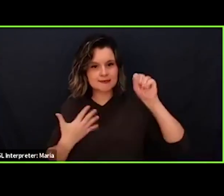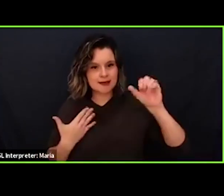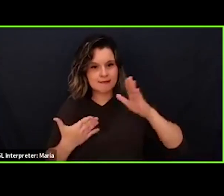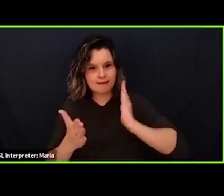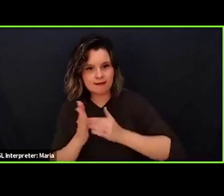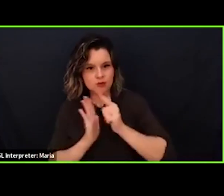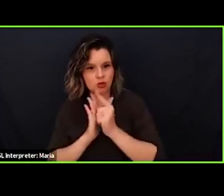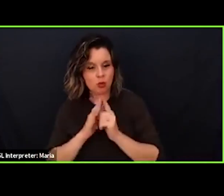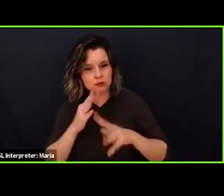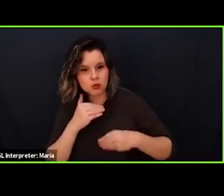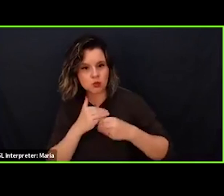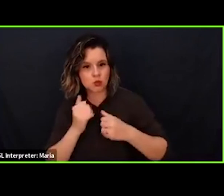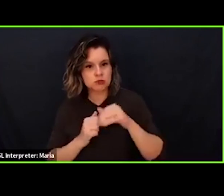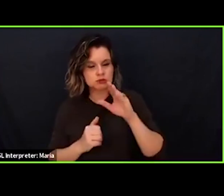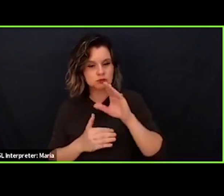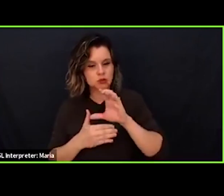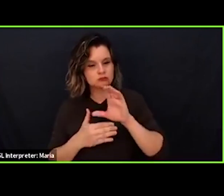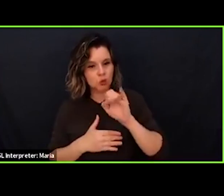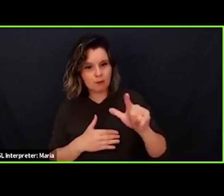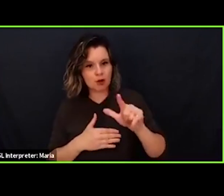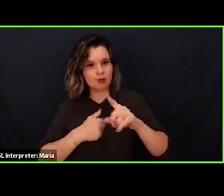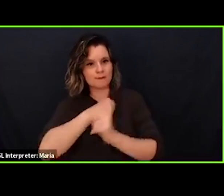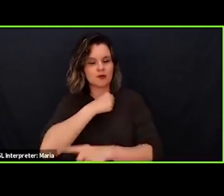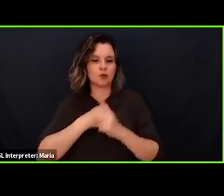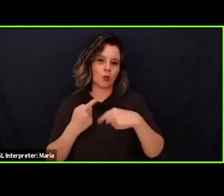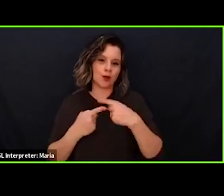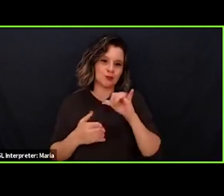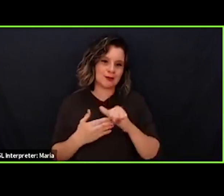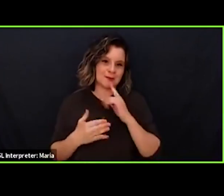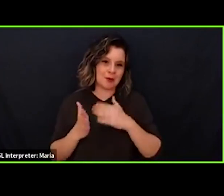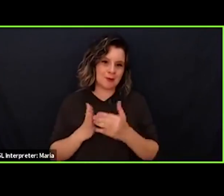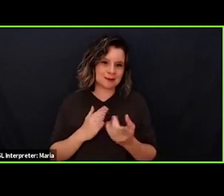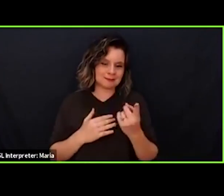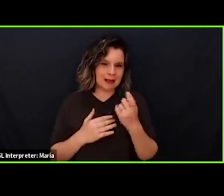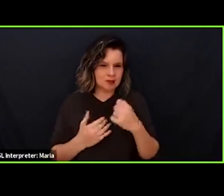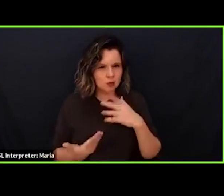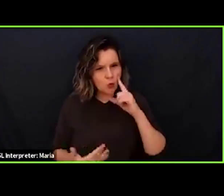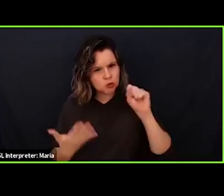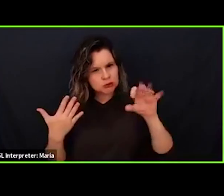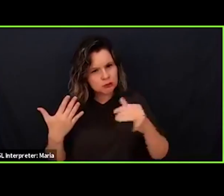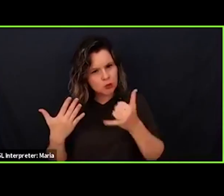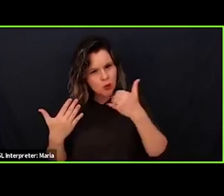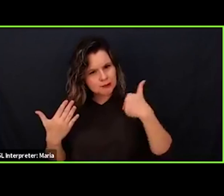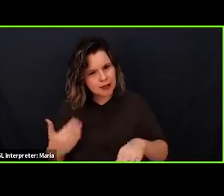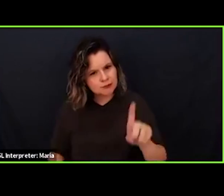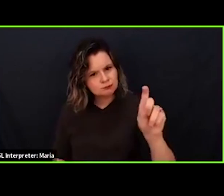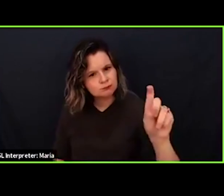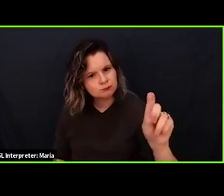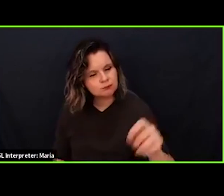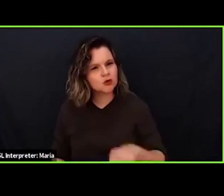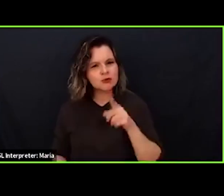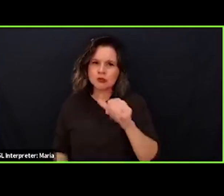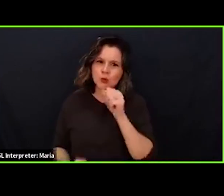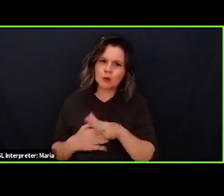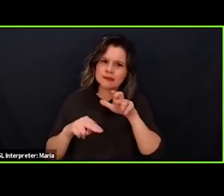that increase criminal penalties. When I do this, I am often asked, aren't you testifying for the wrong side? Didn't you want to be